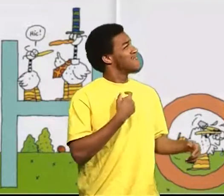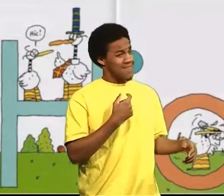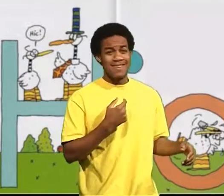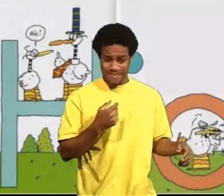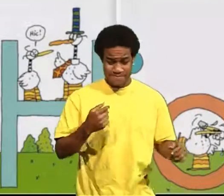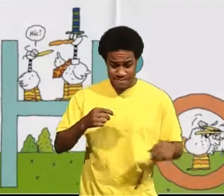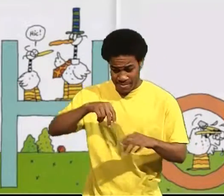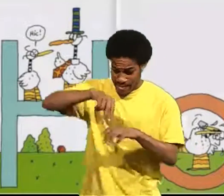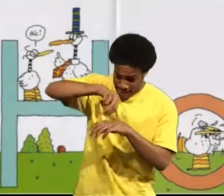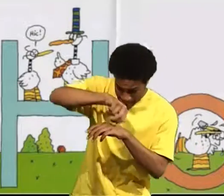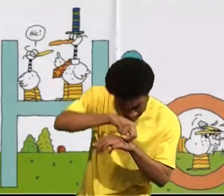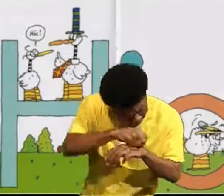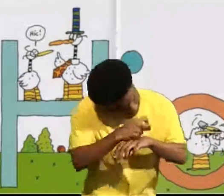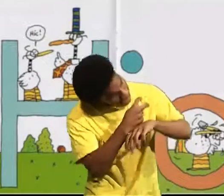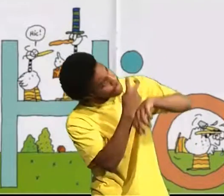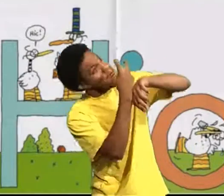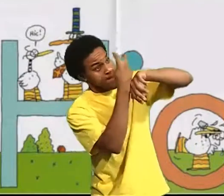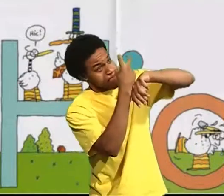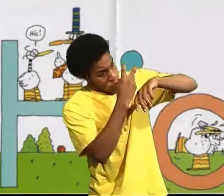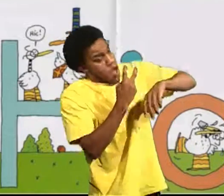So Sebastian looked up drank some water down.